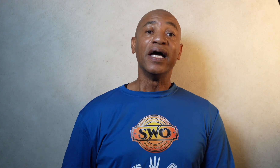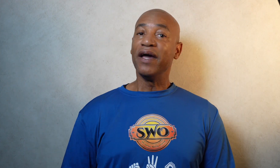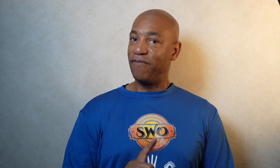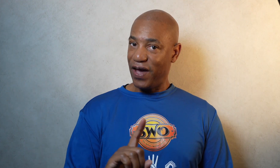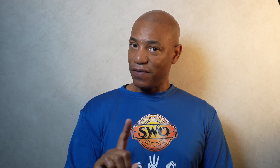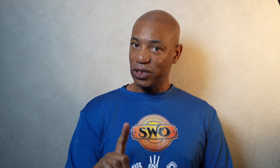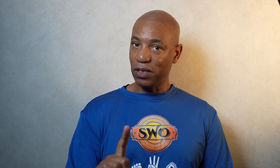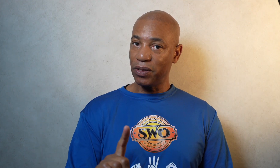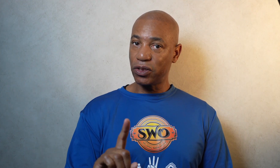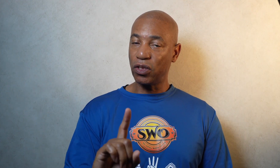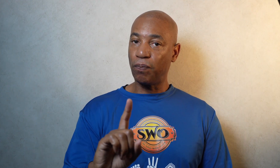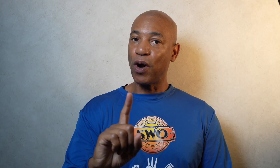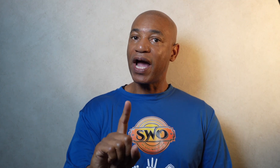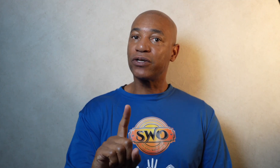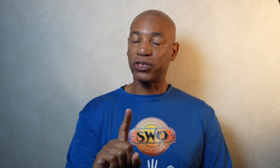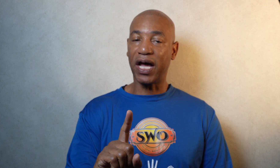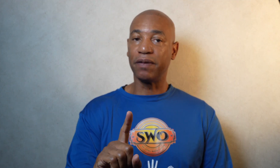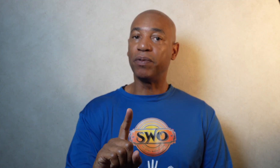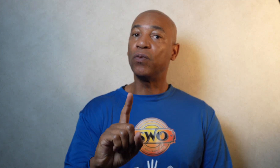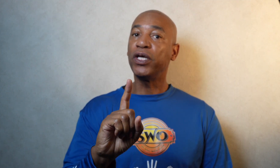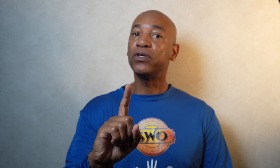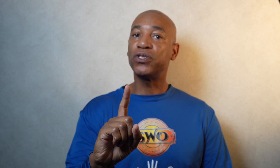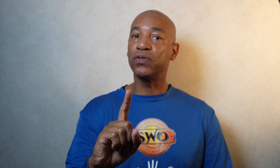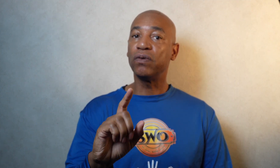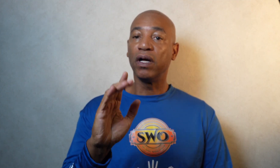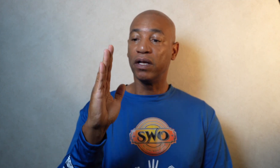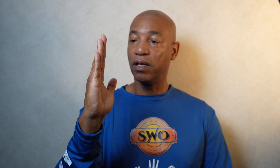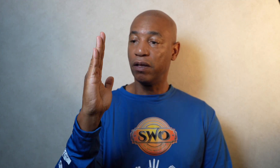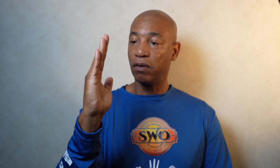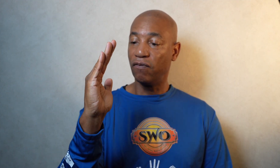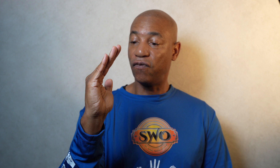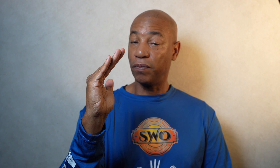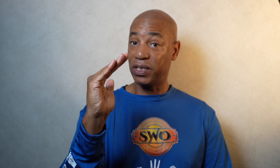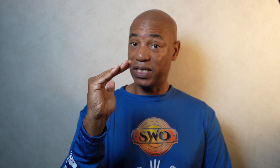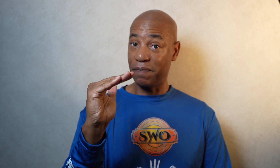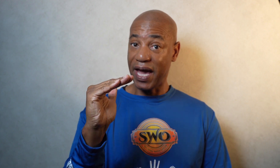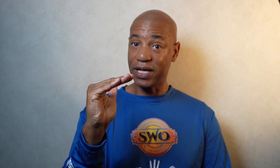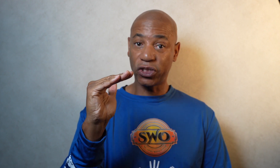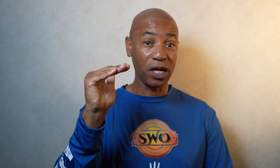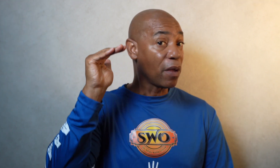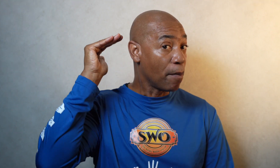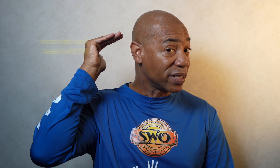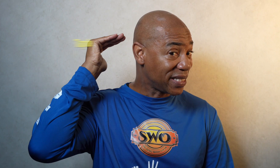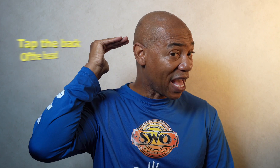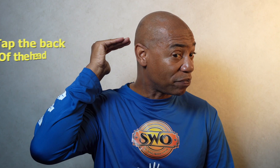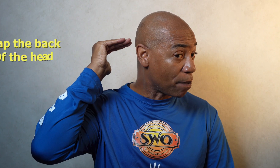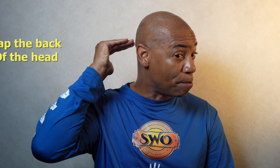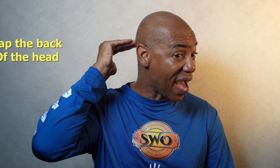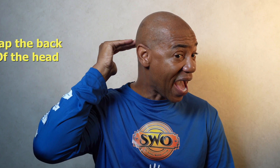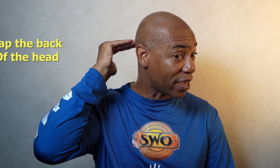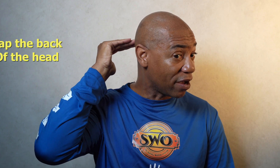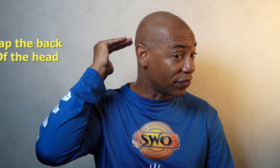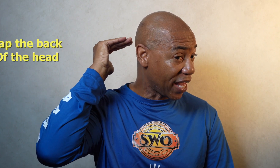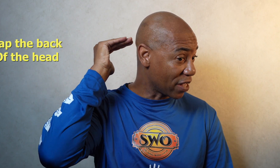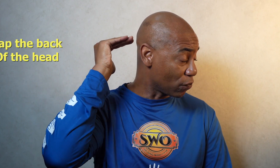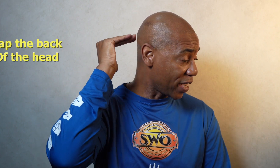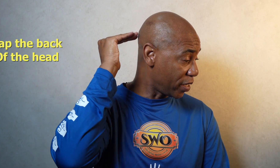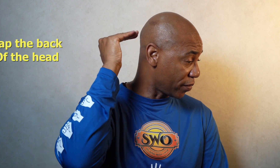Very similar to the prior sign but what you do form the same hand shape but tap the back of the head right here.